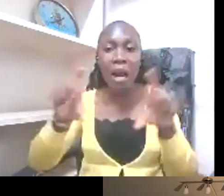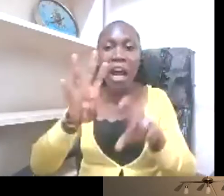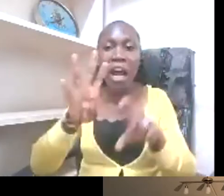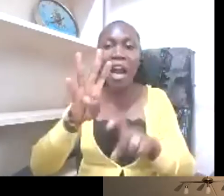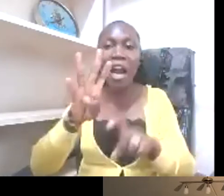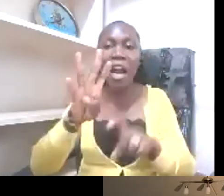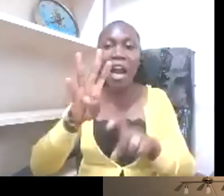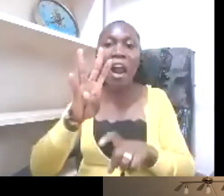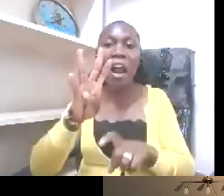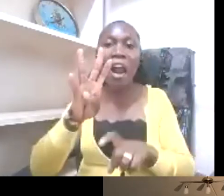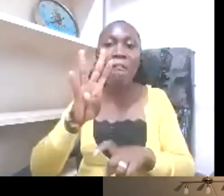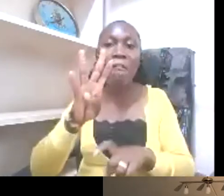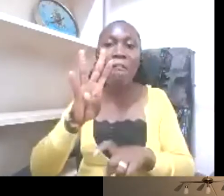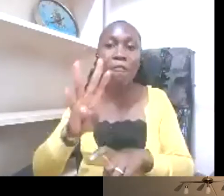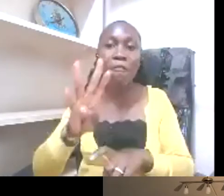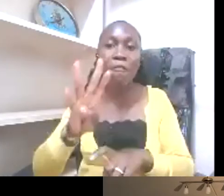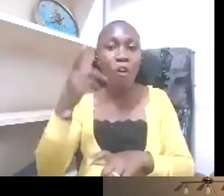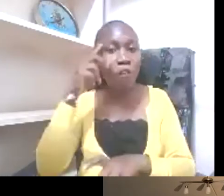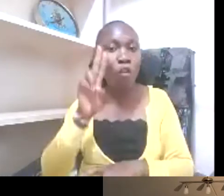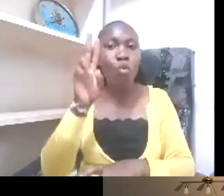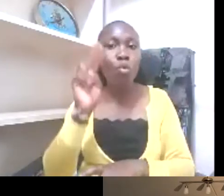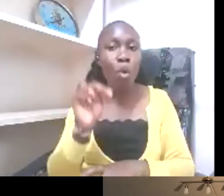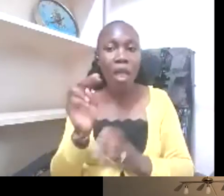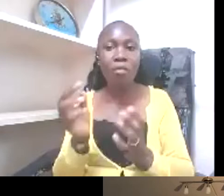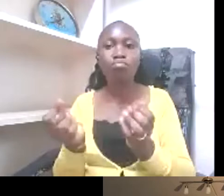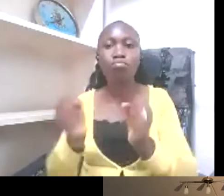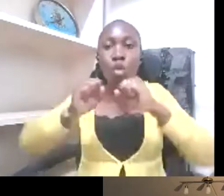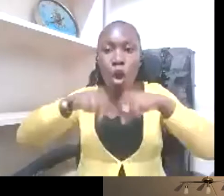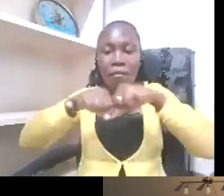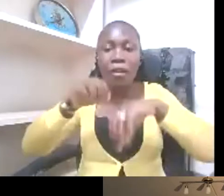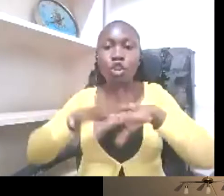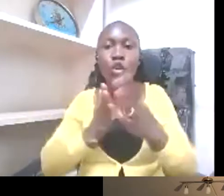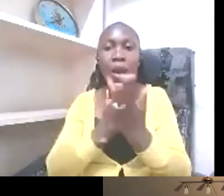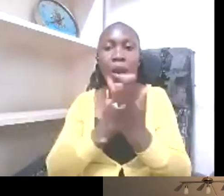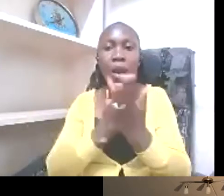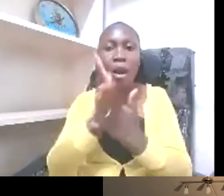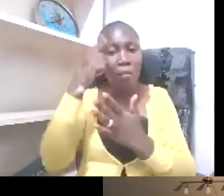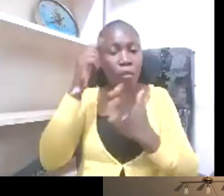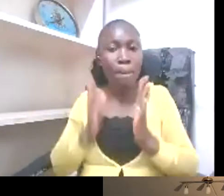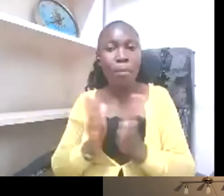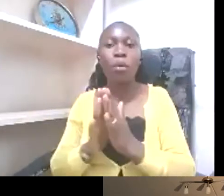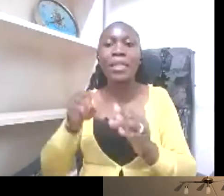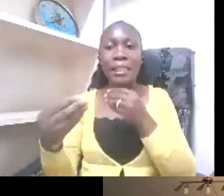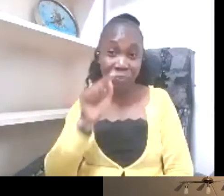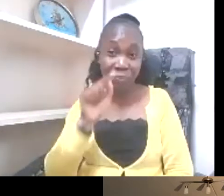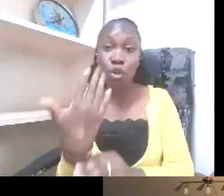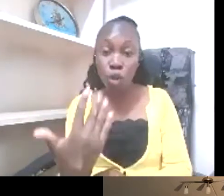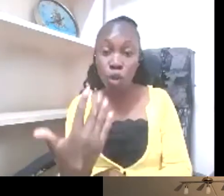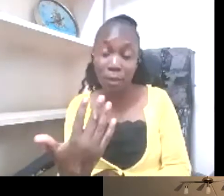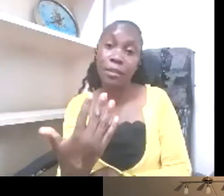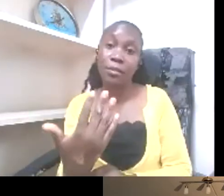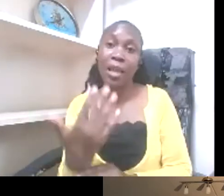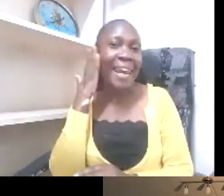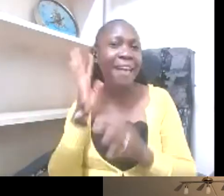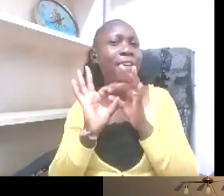very famous CRPD document. And in that document, you know, deaf culture is is